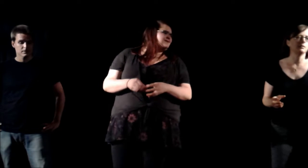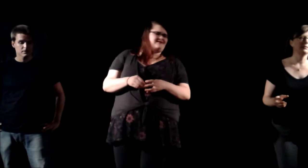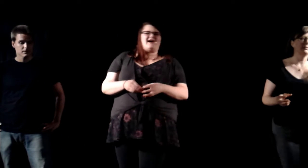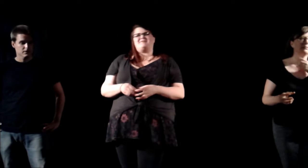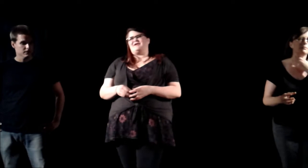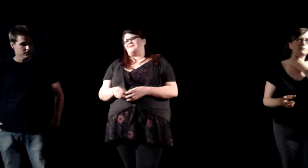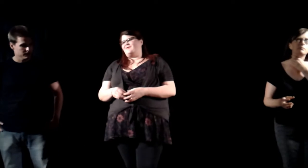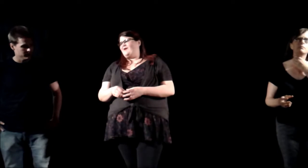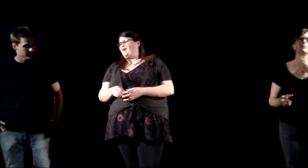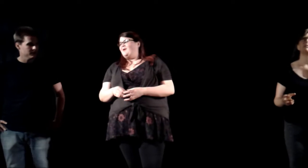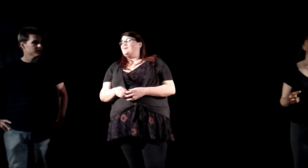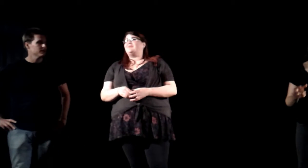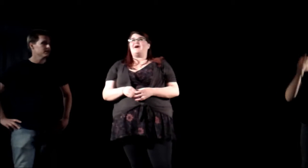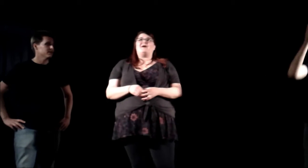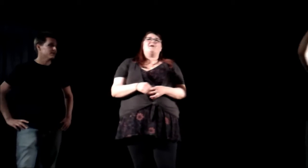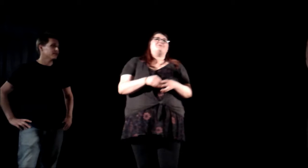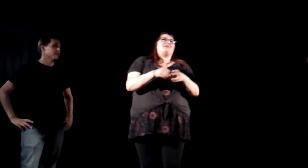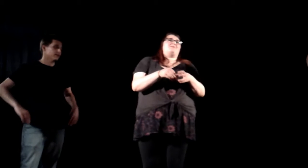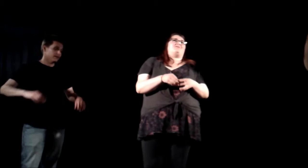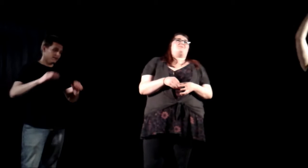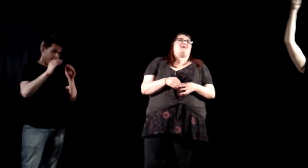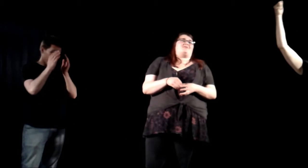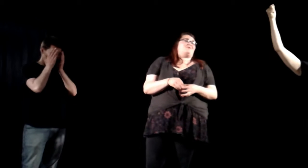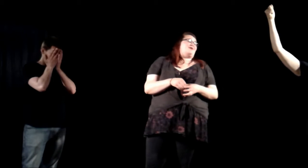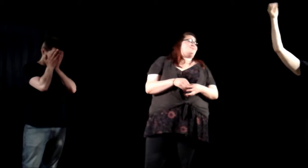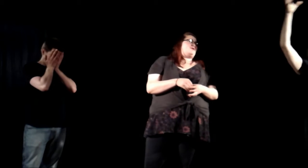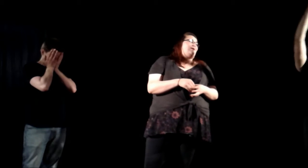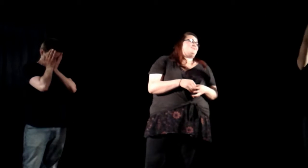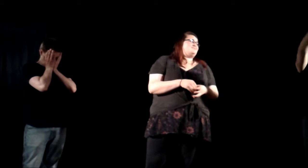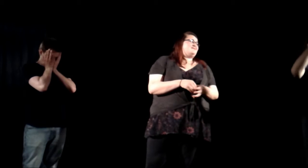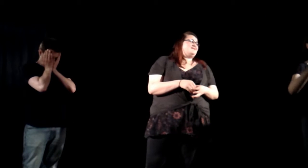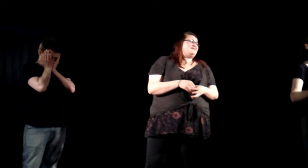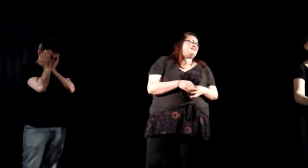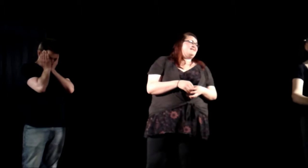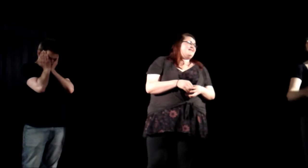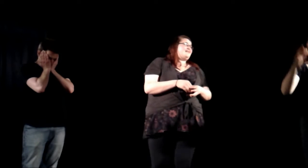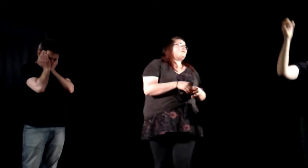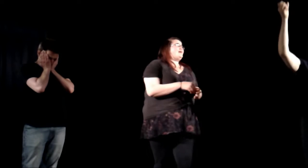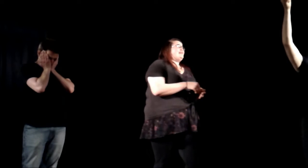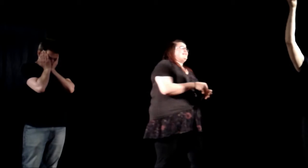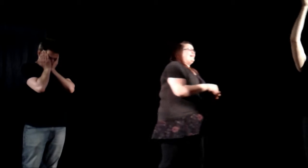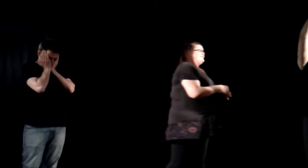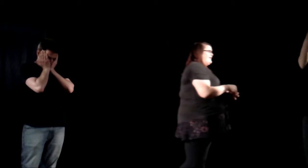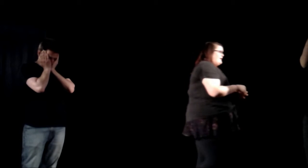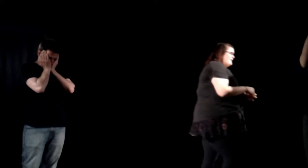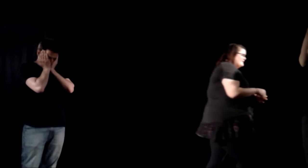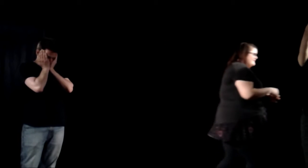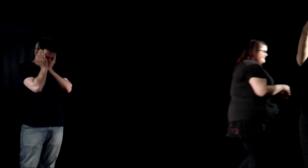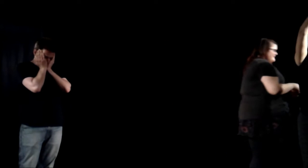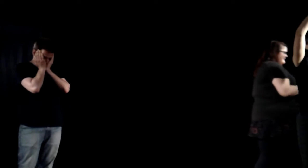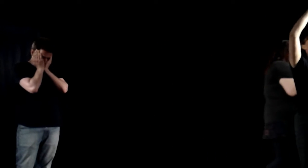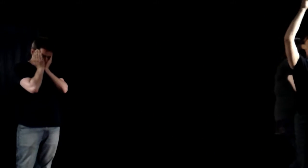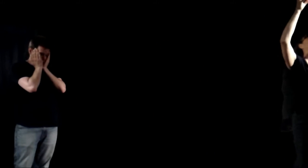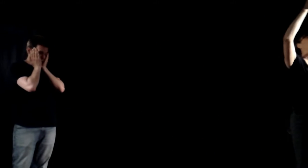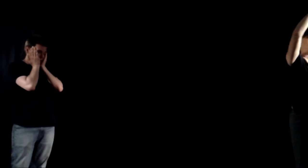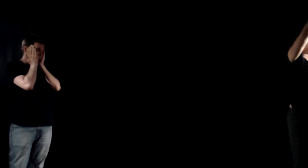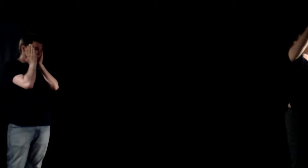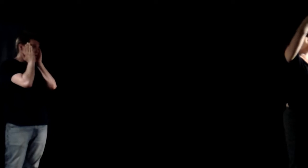Now I've been here for a while. But I'm putting up these banners to start a book club. Guess what I did last night? Um... I already